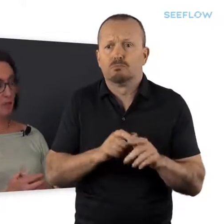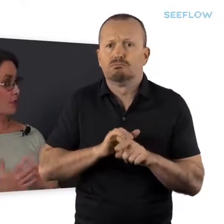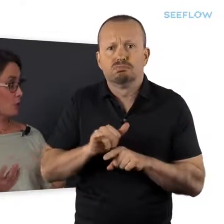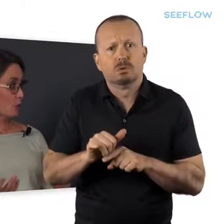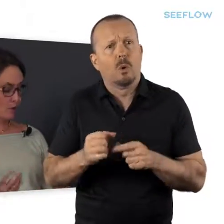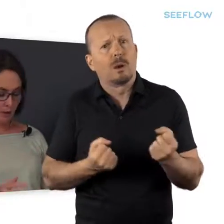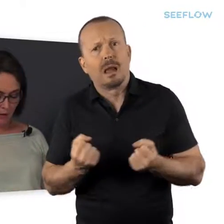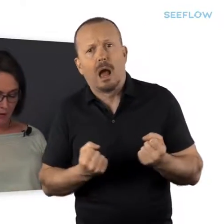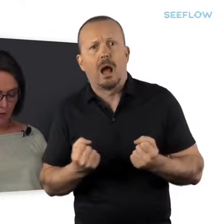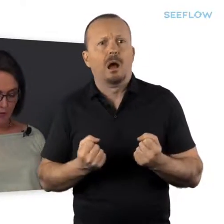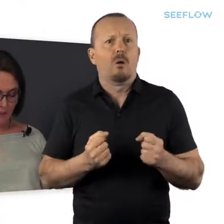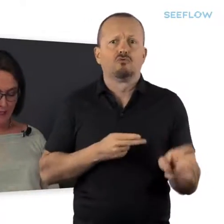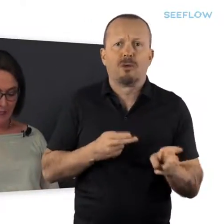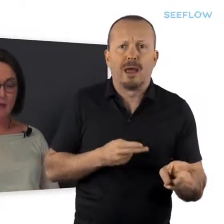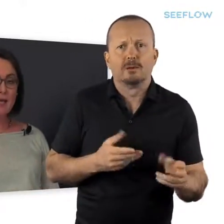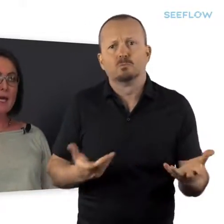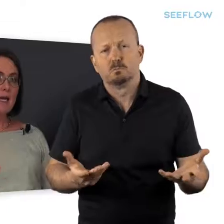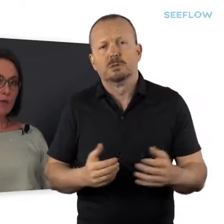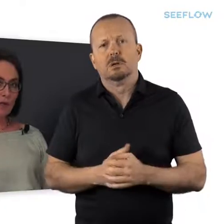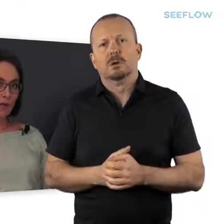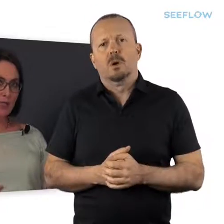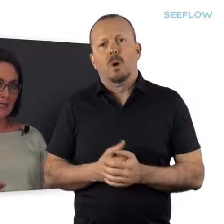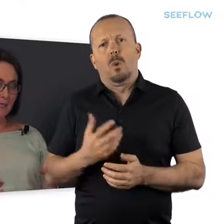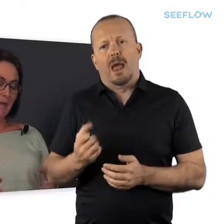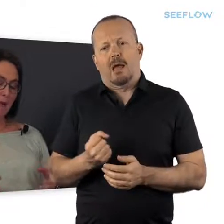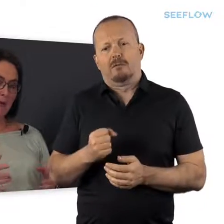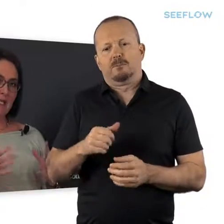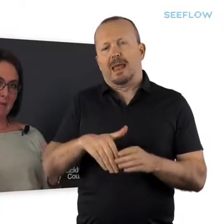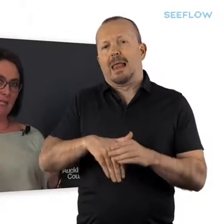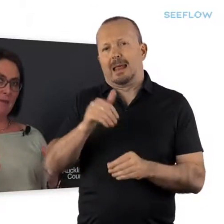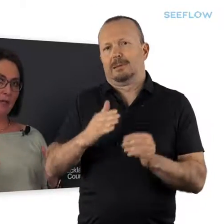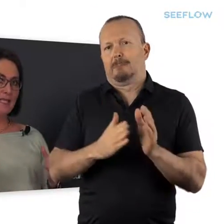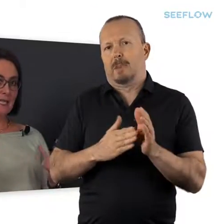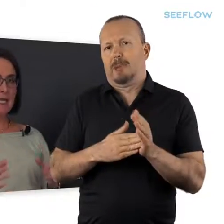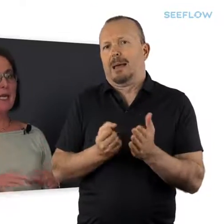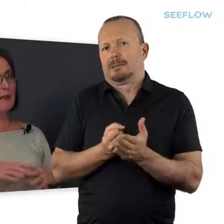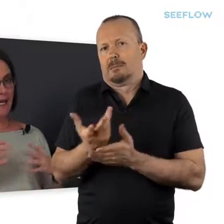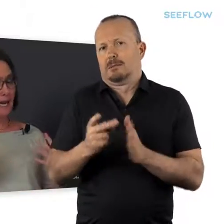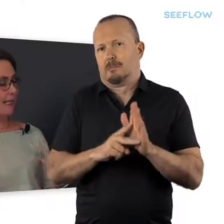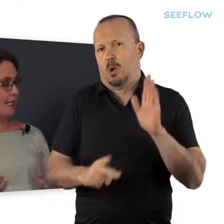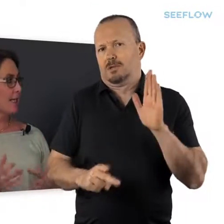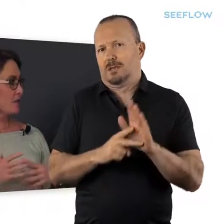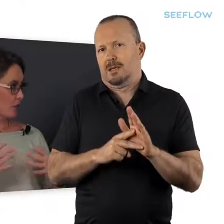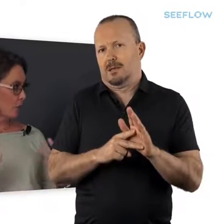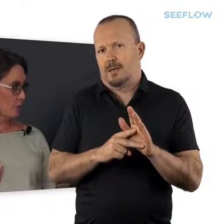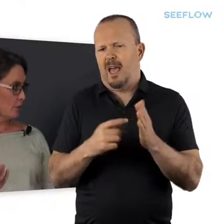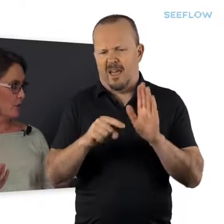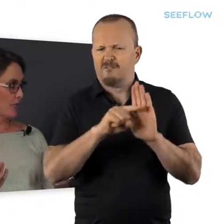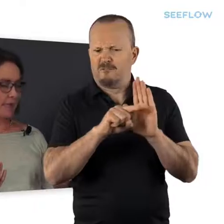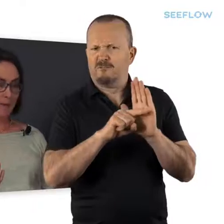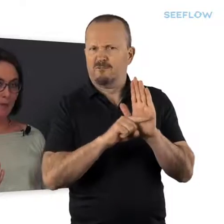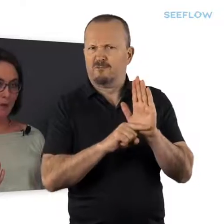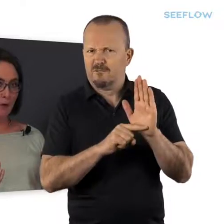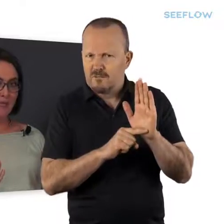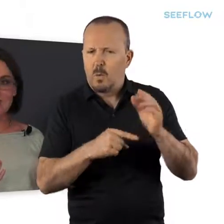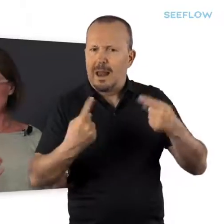public transport or the use of your car. And we've got an elected member expense policy that outlines all those